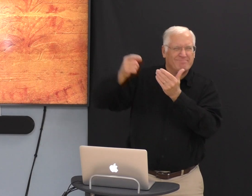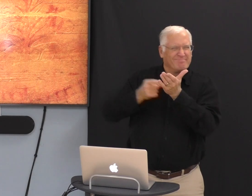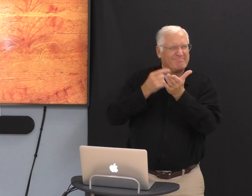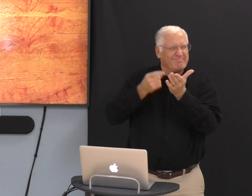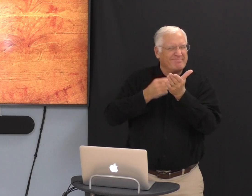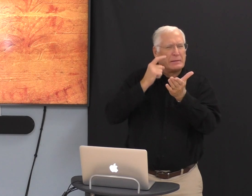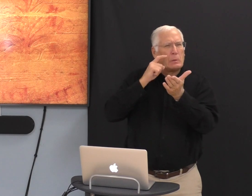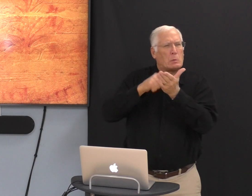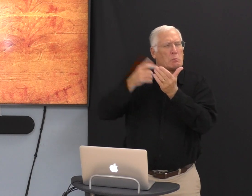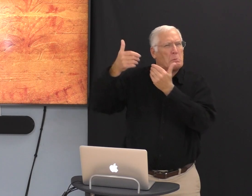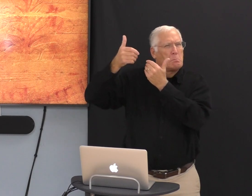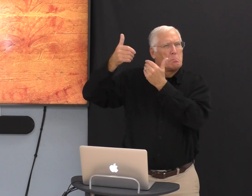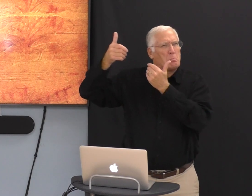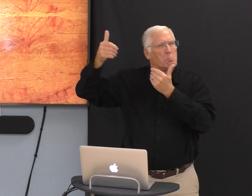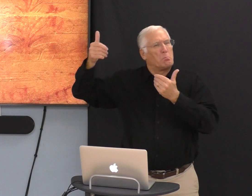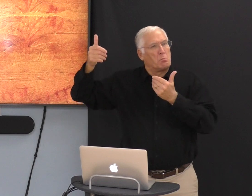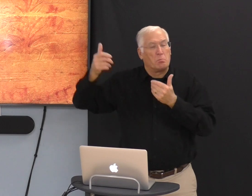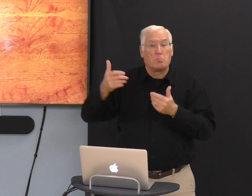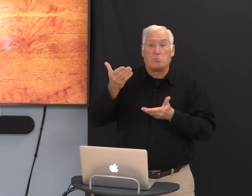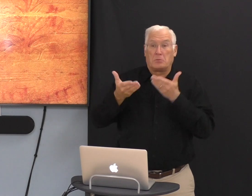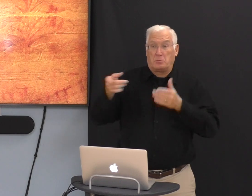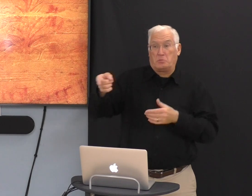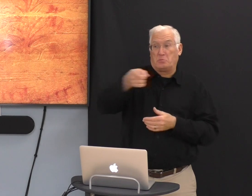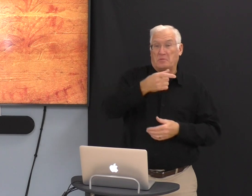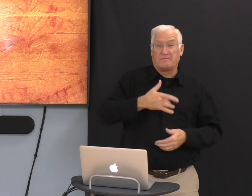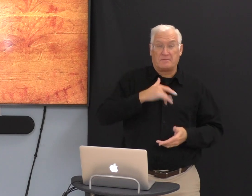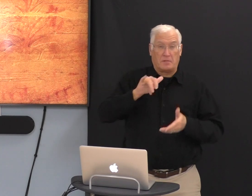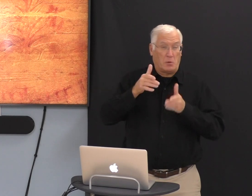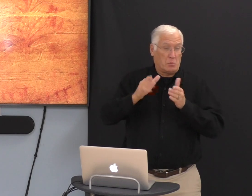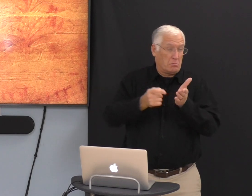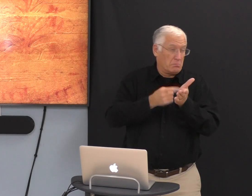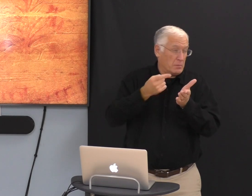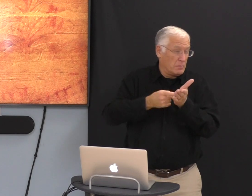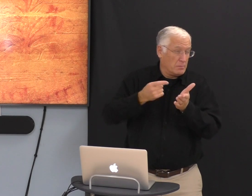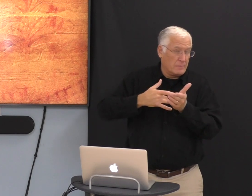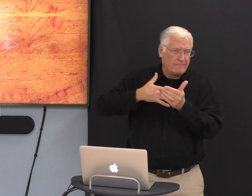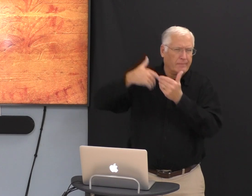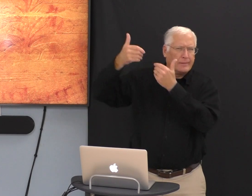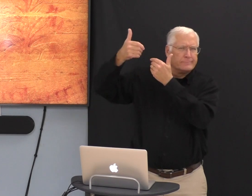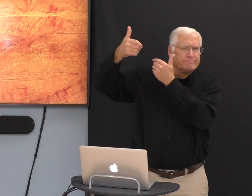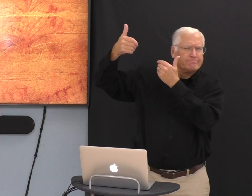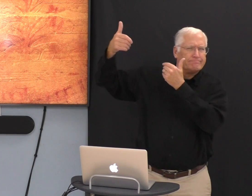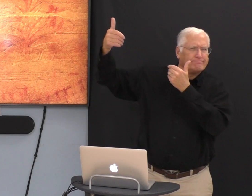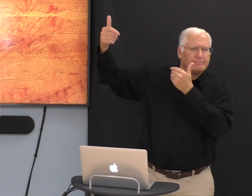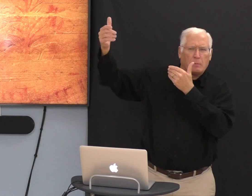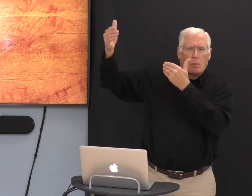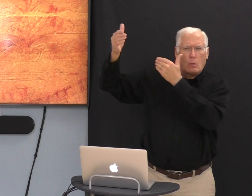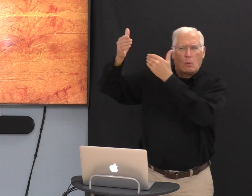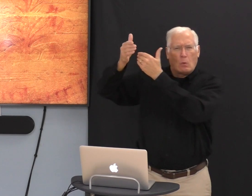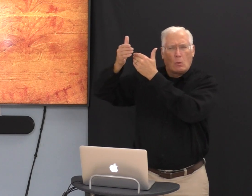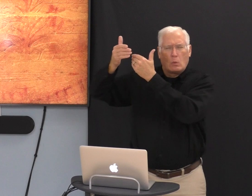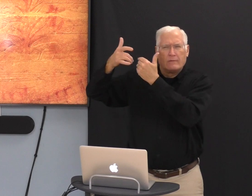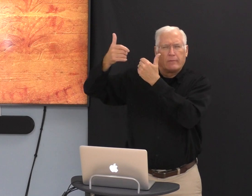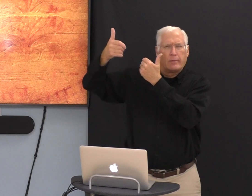closer, and I feel that there is a divide. Do you feel that way sometimes?